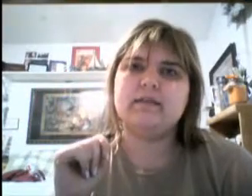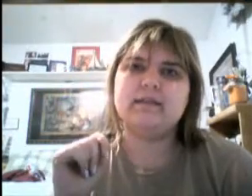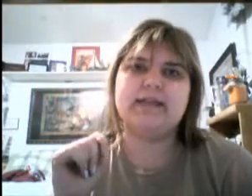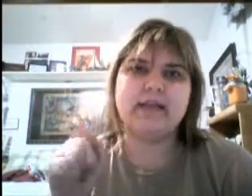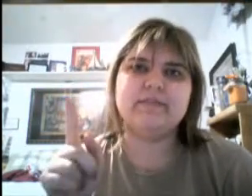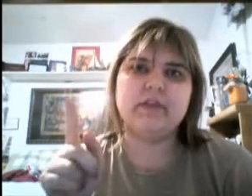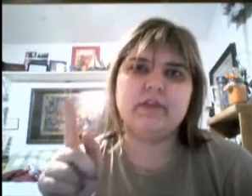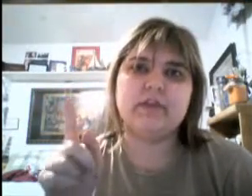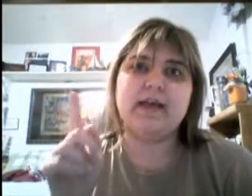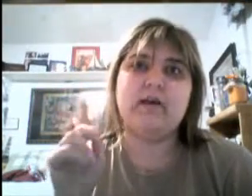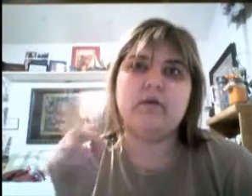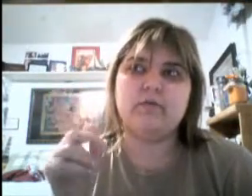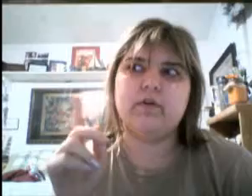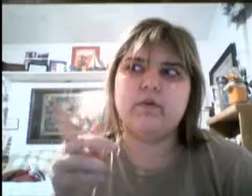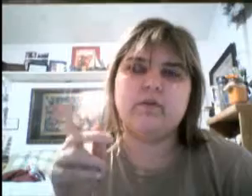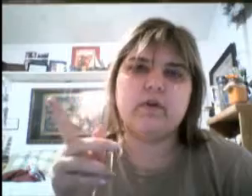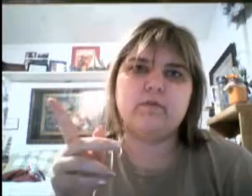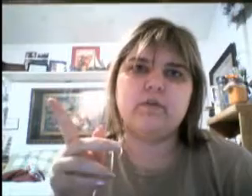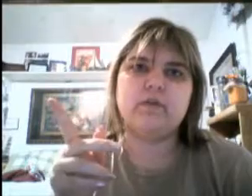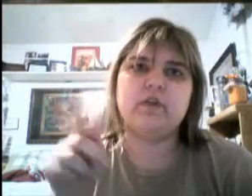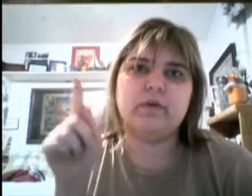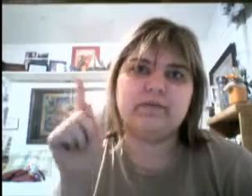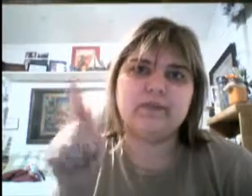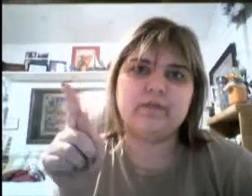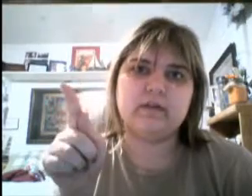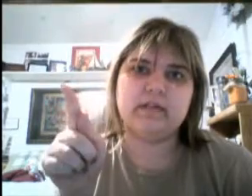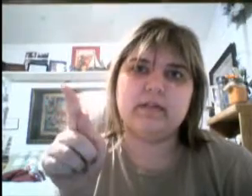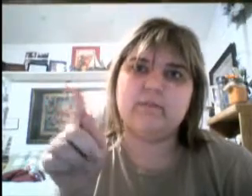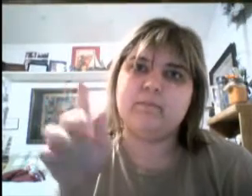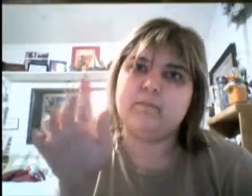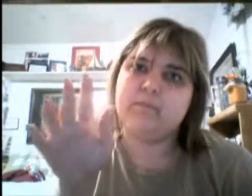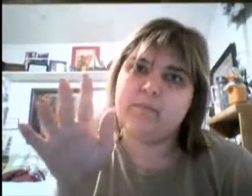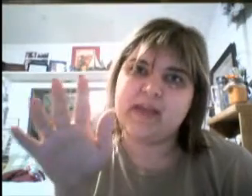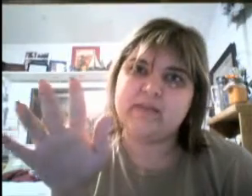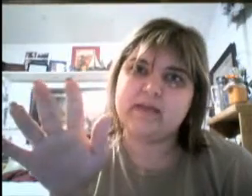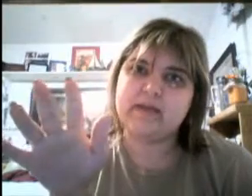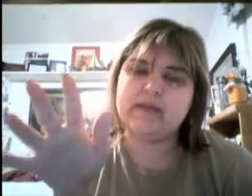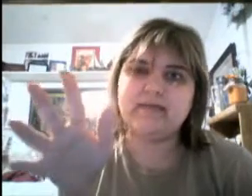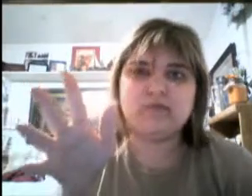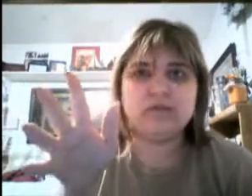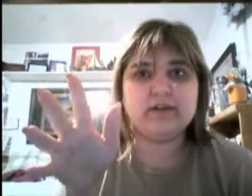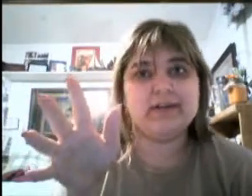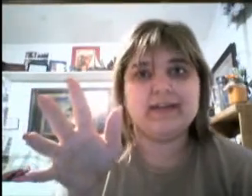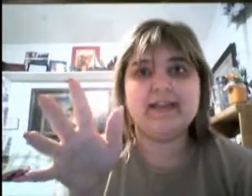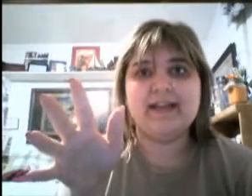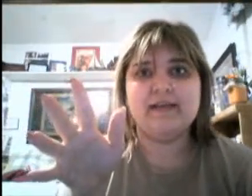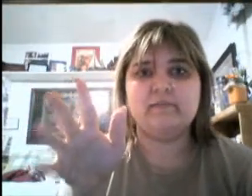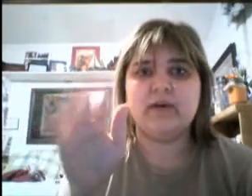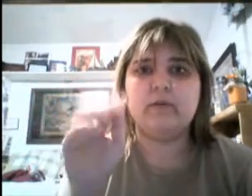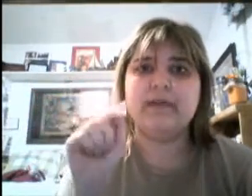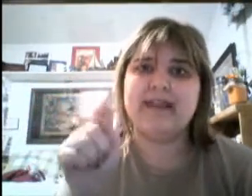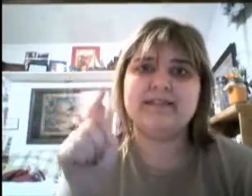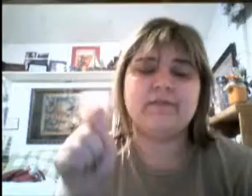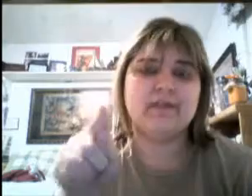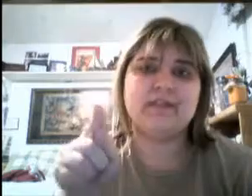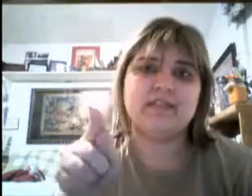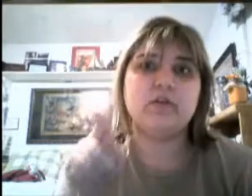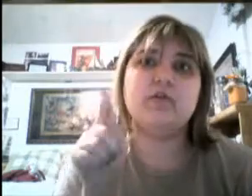Disney kept telling you that over and over and over. You are definitely, maybe, sort of going to get in, but we can't definitely tell you,